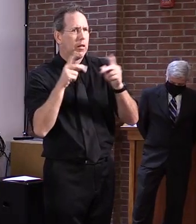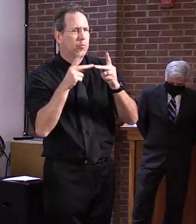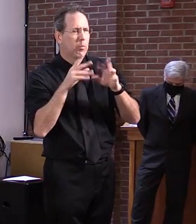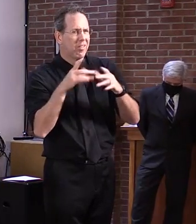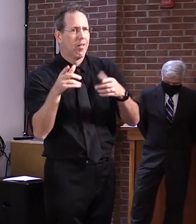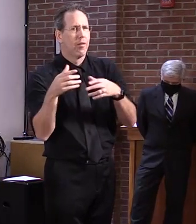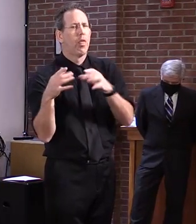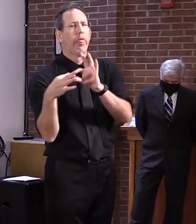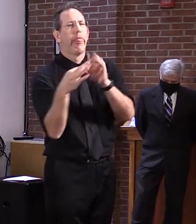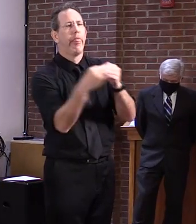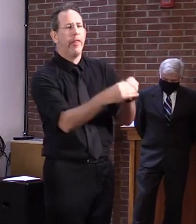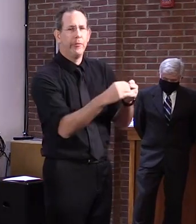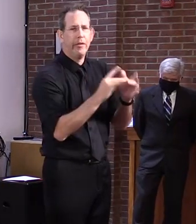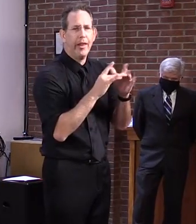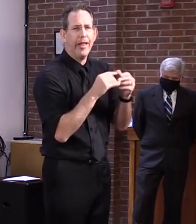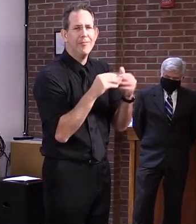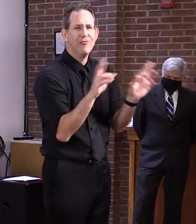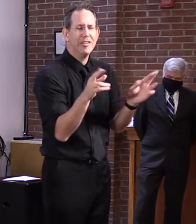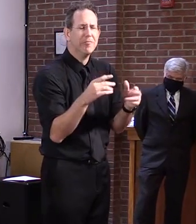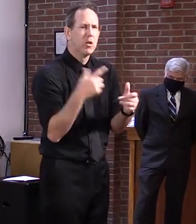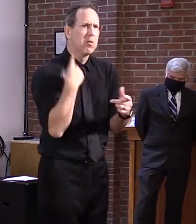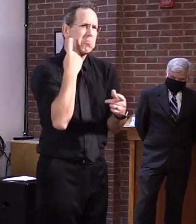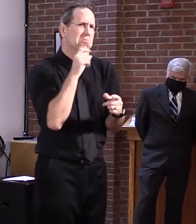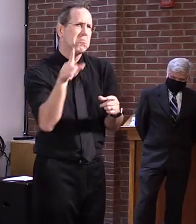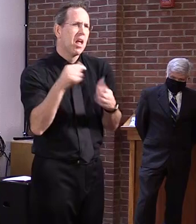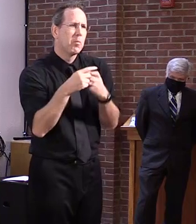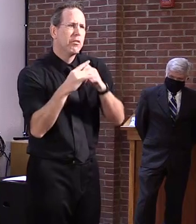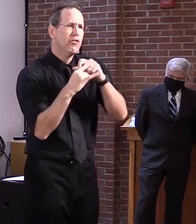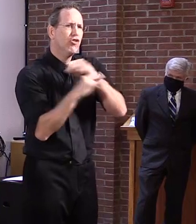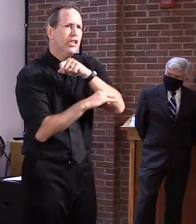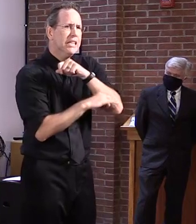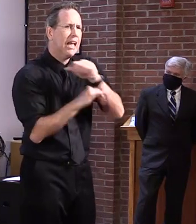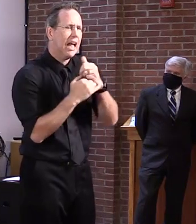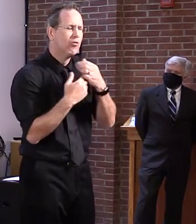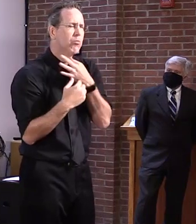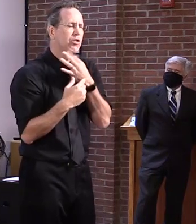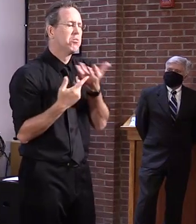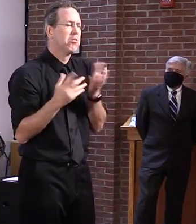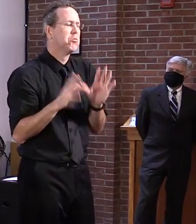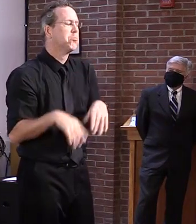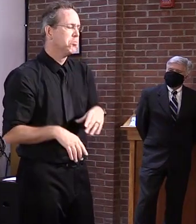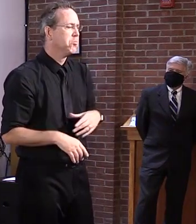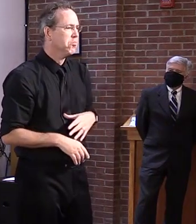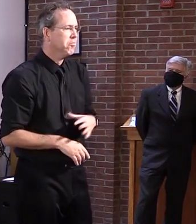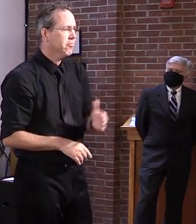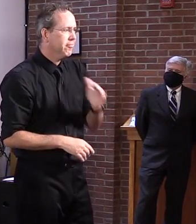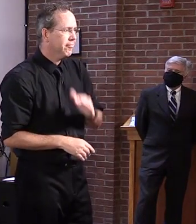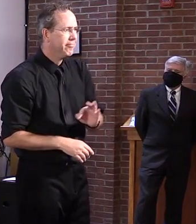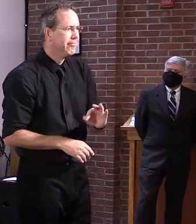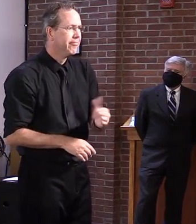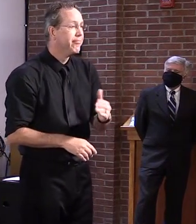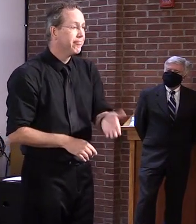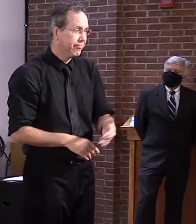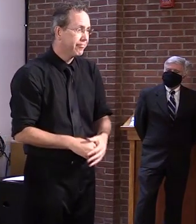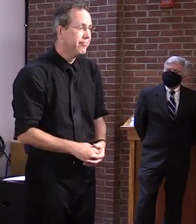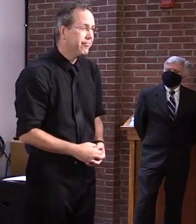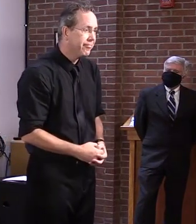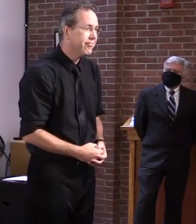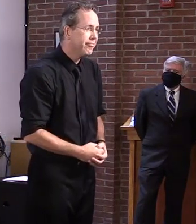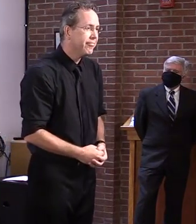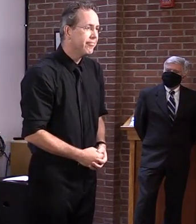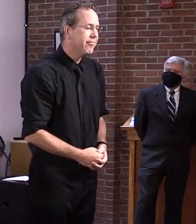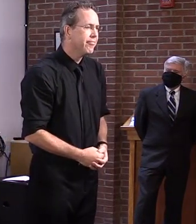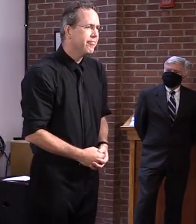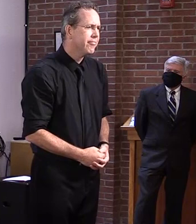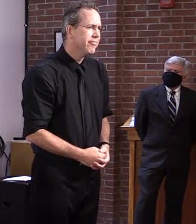Yeah. Um, this evening I'm going to a school board meeting and on the agenda, they have, uh, 10 people,